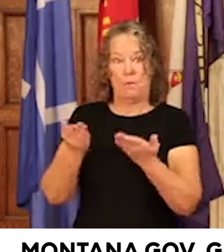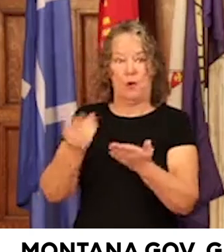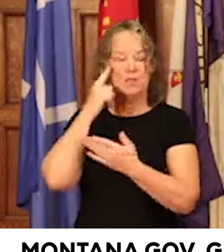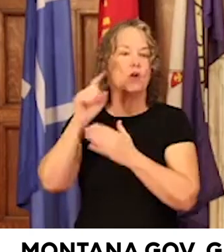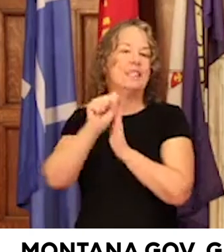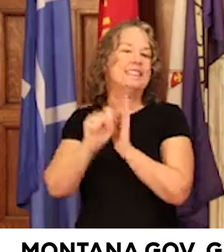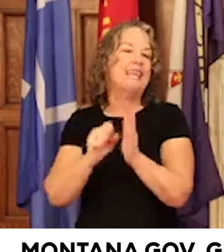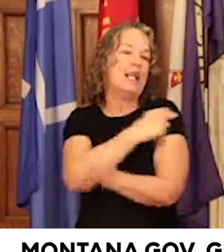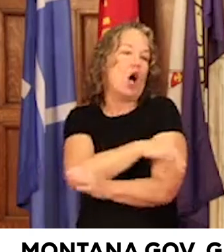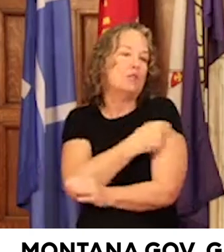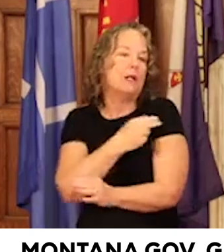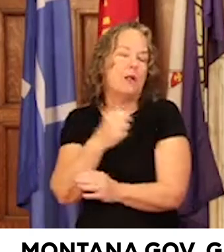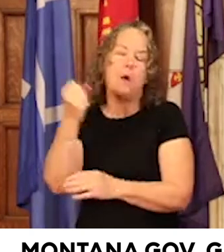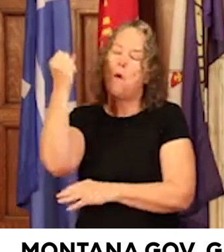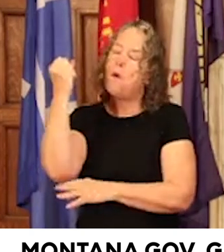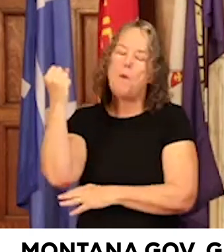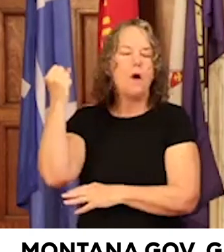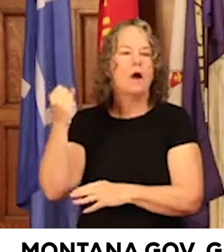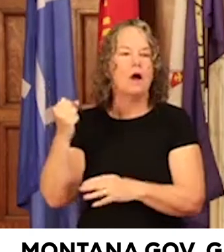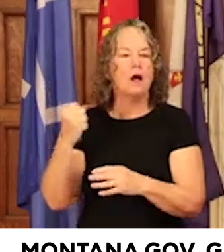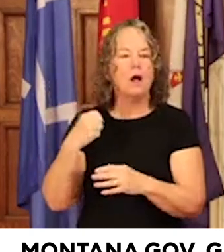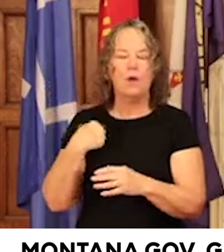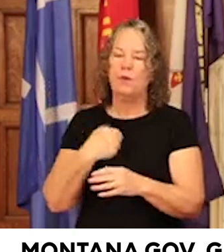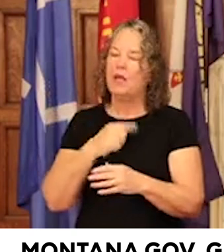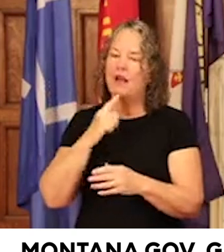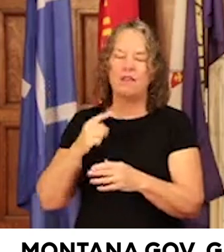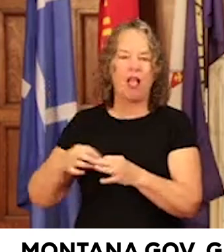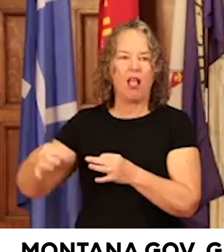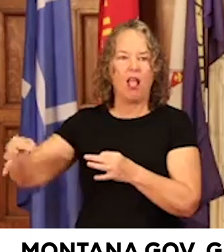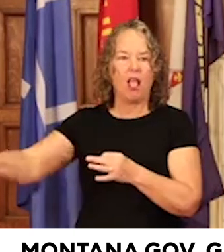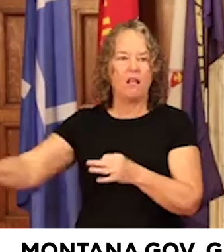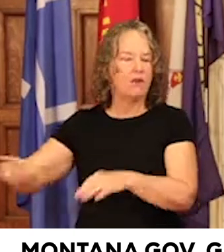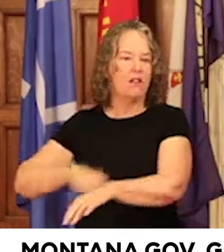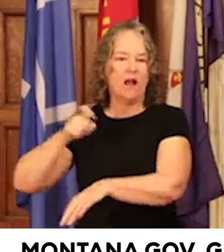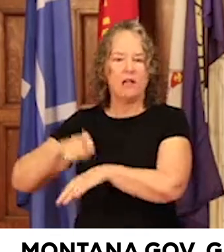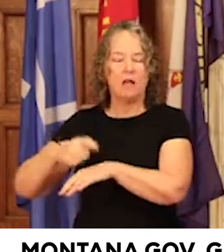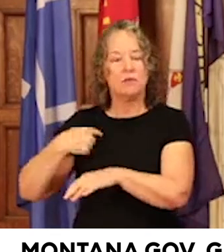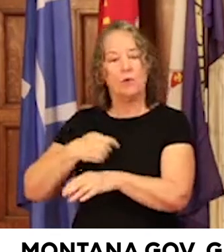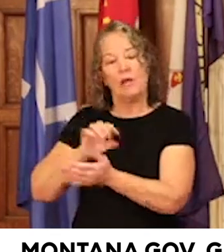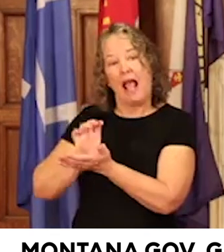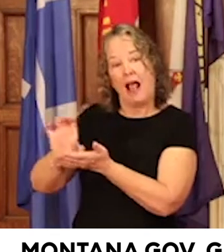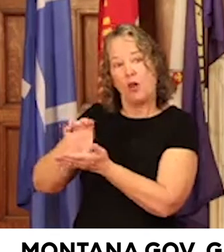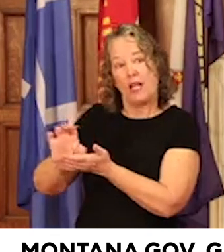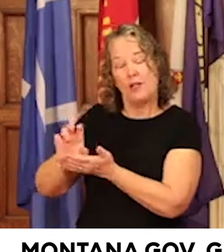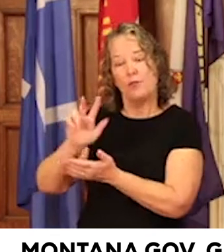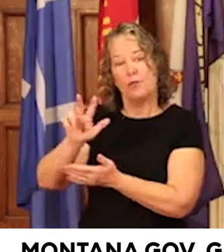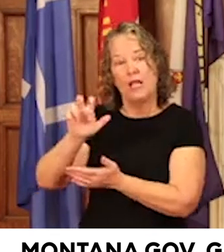historic. It's, that's a can that we've kicked down the road for way too long. That's why we allocated $300 million and